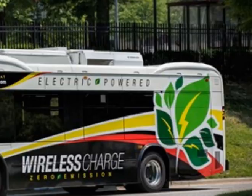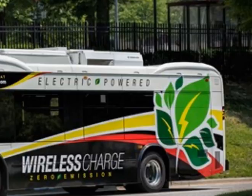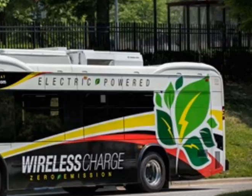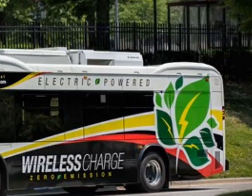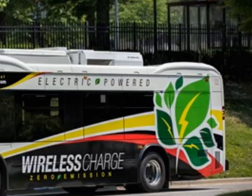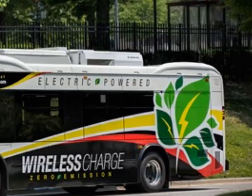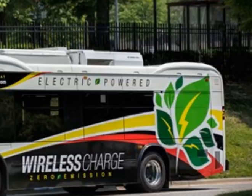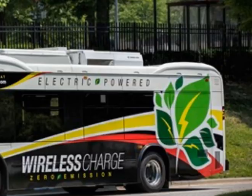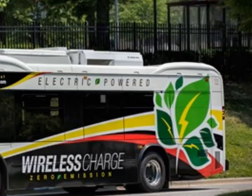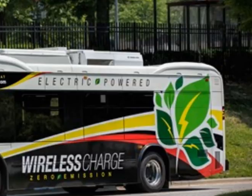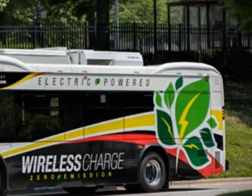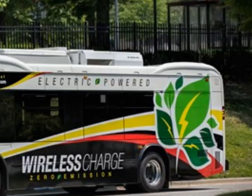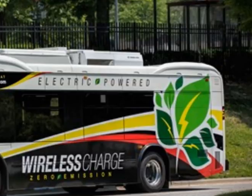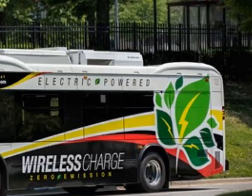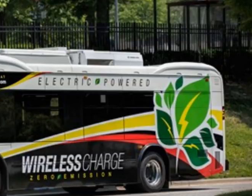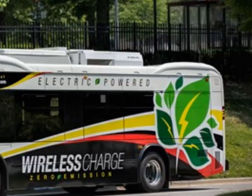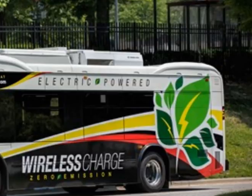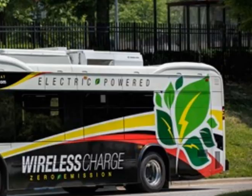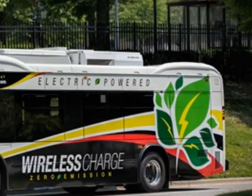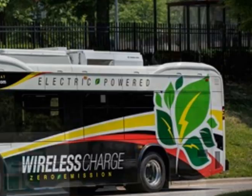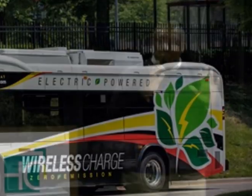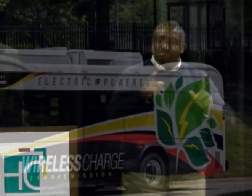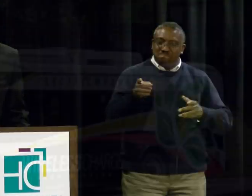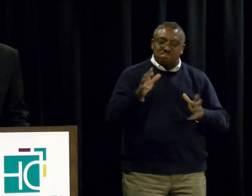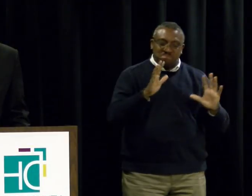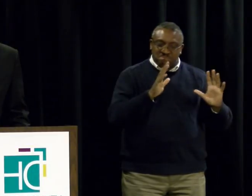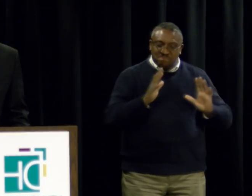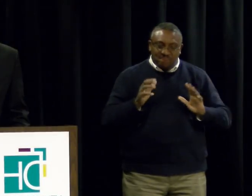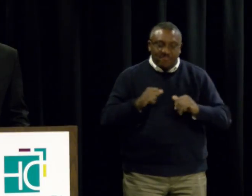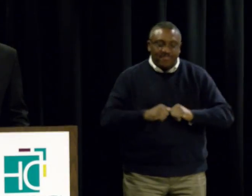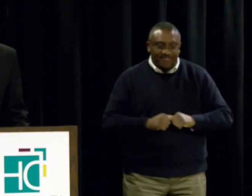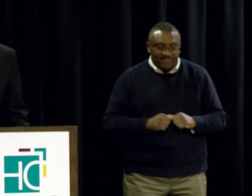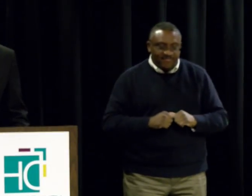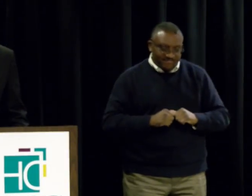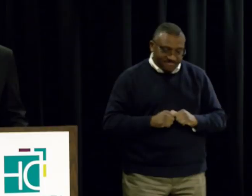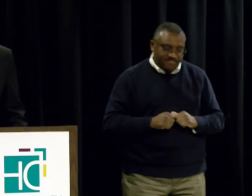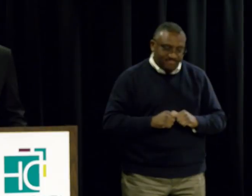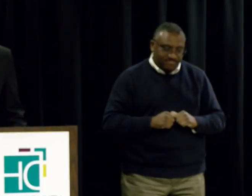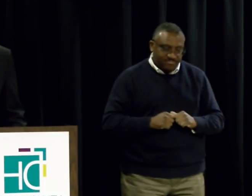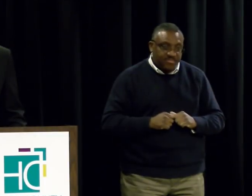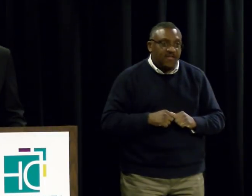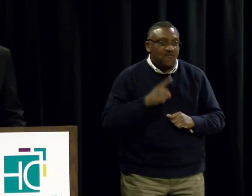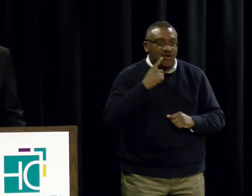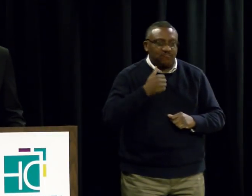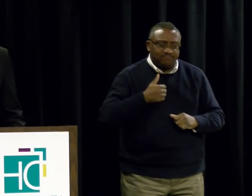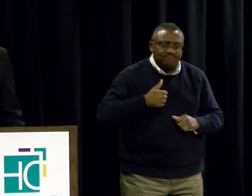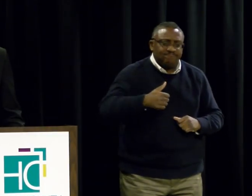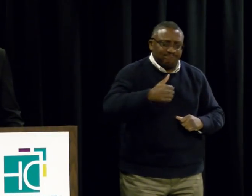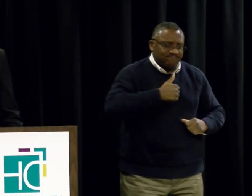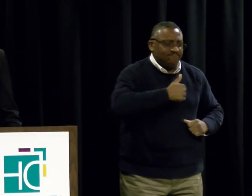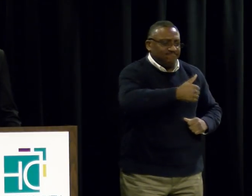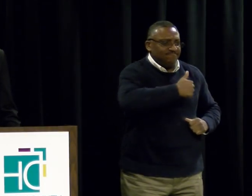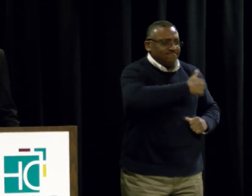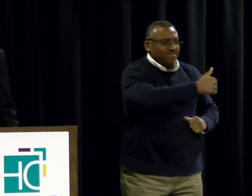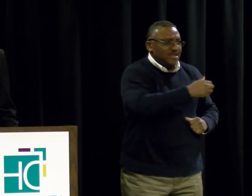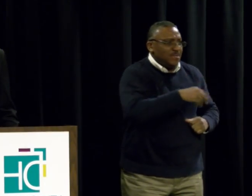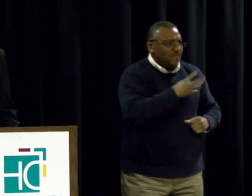transportation, our time is now.